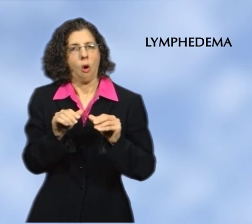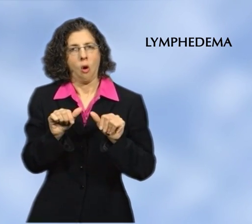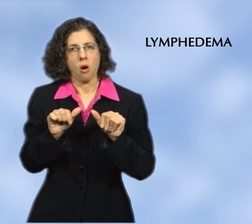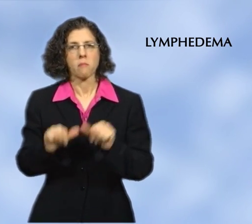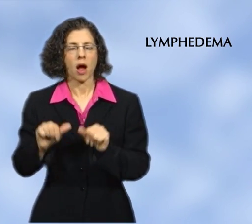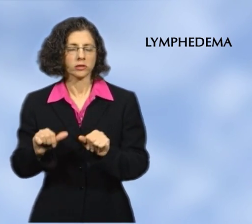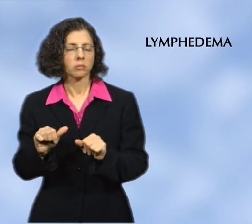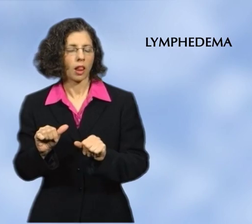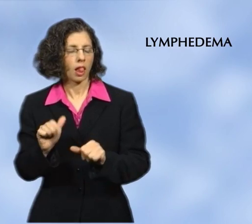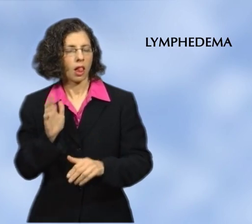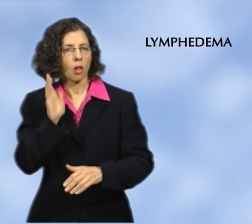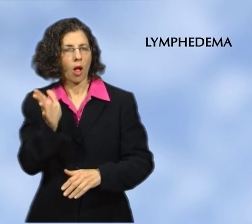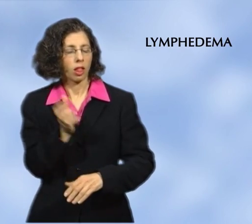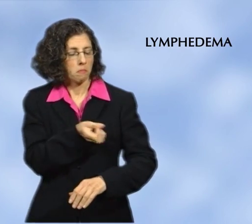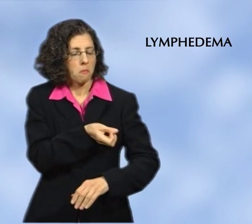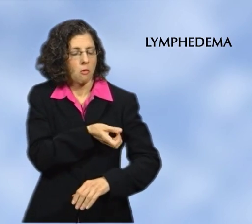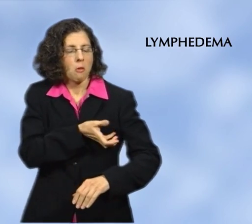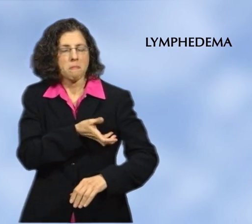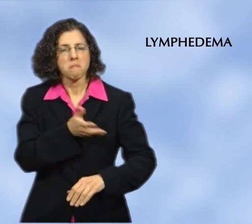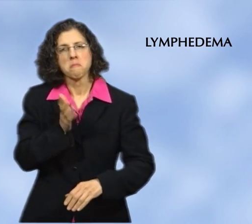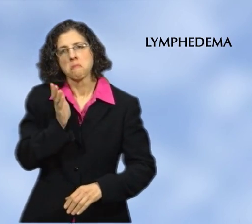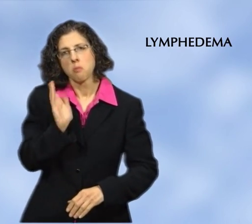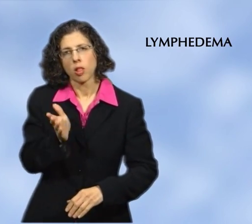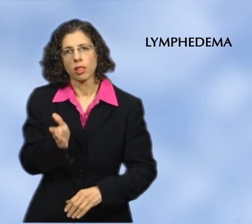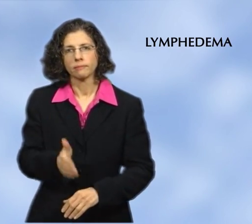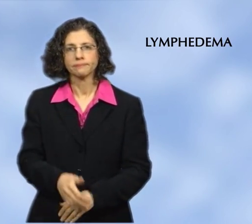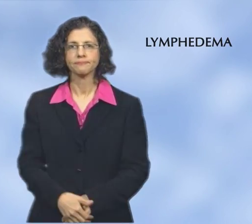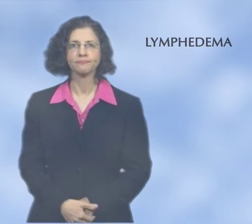seems to make lymphedema more likely.